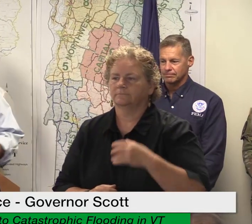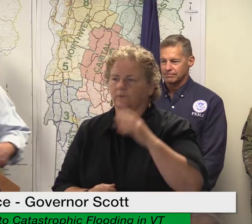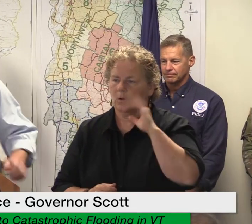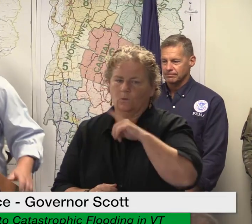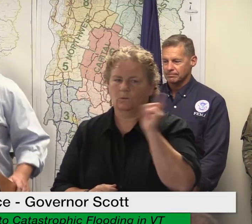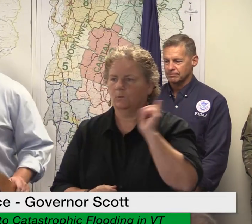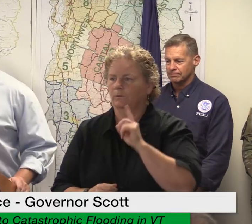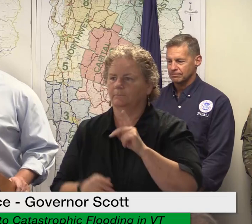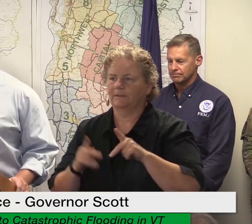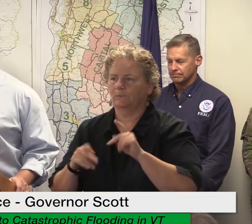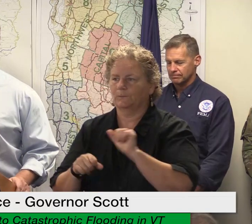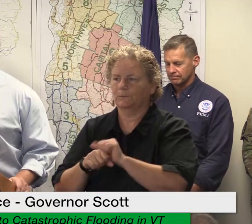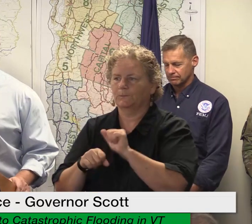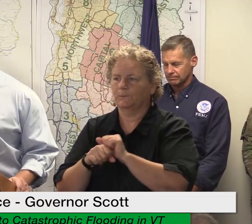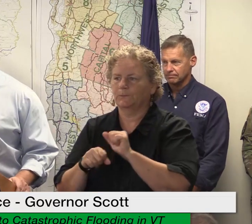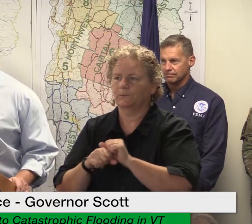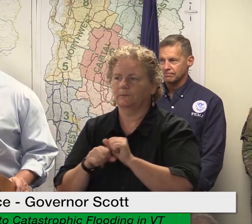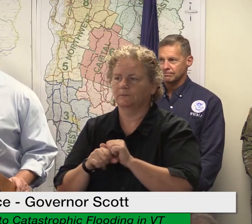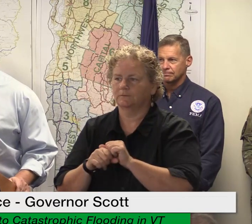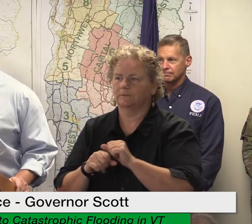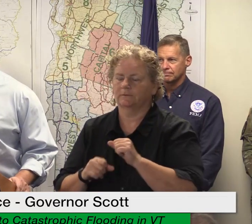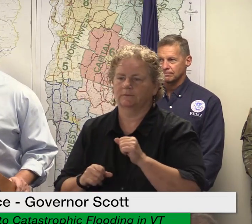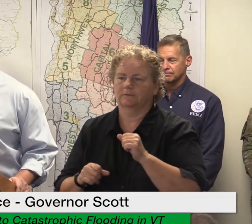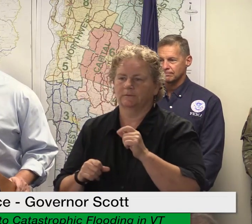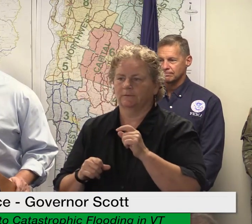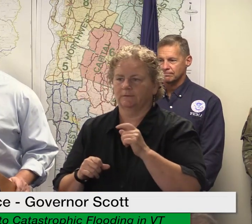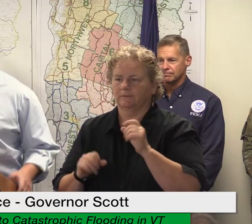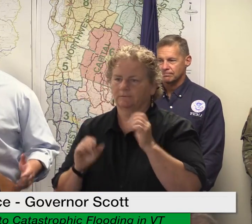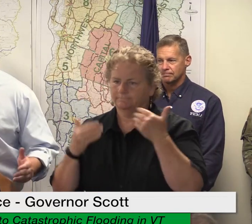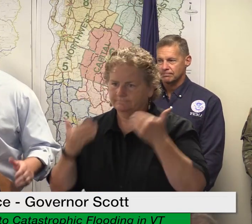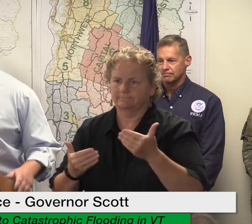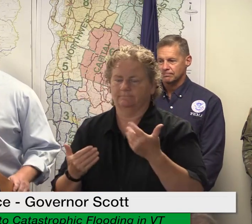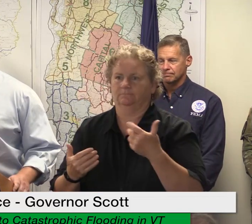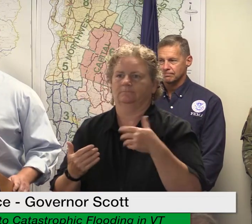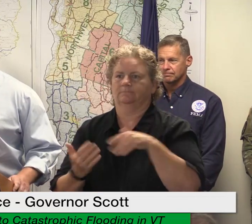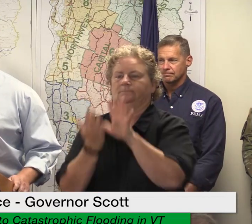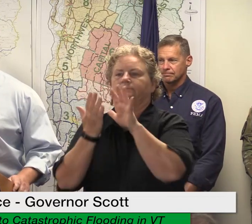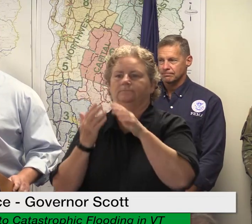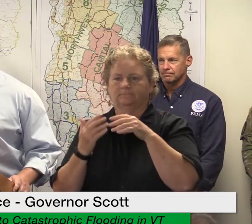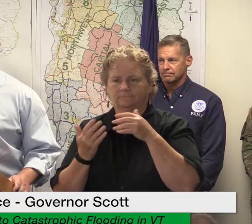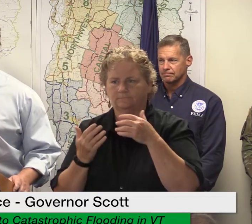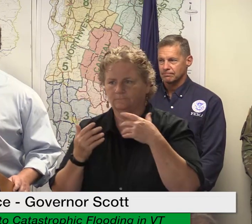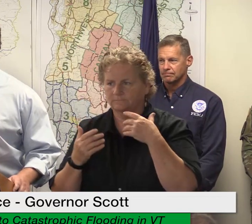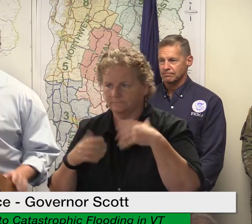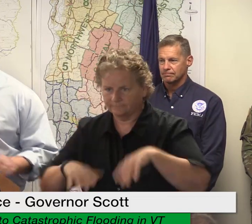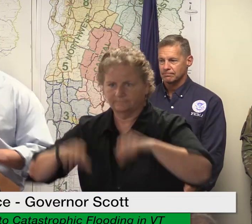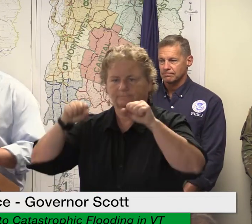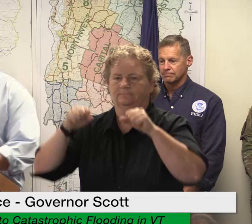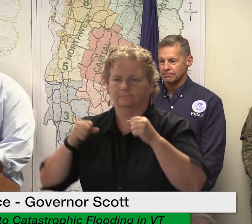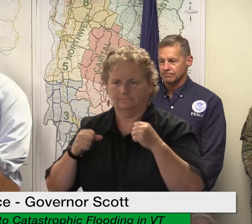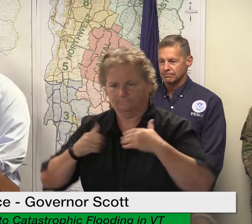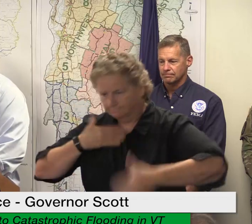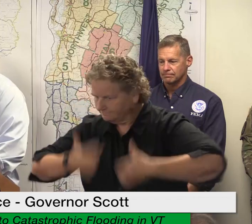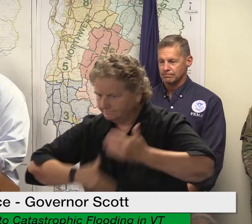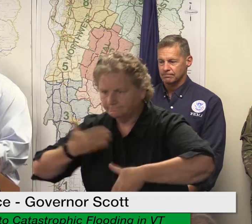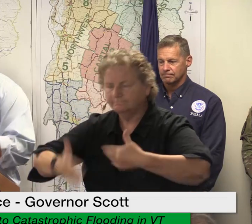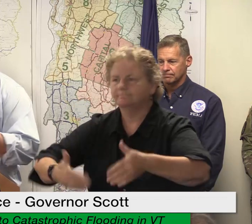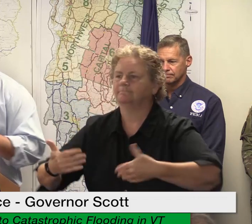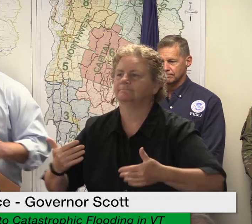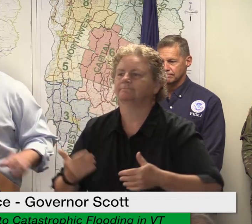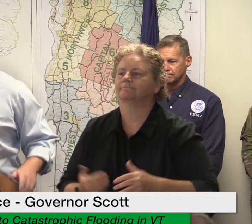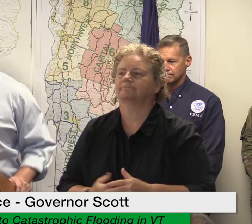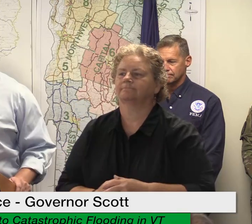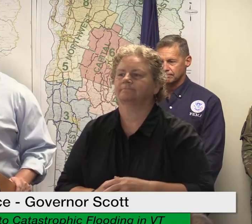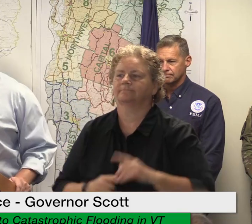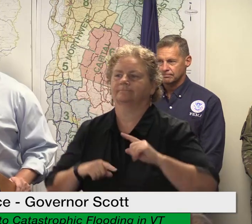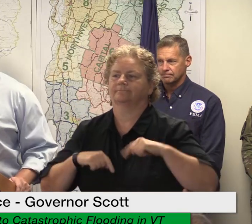vermonter i just appreciate your hard work and what you've done to respond and what you will do to respond in the coming weeks and months i also